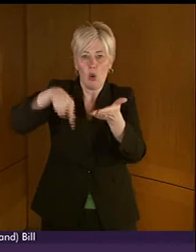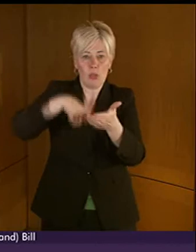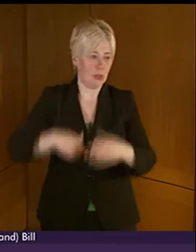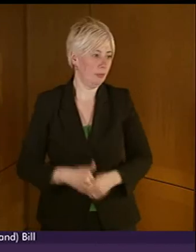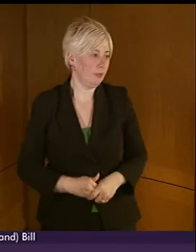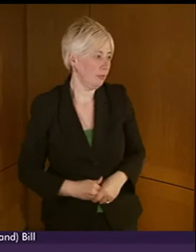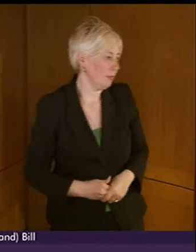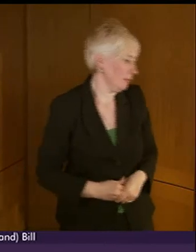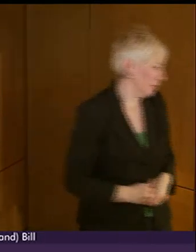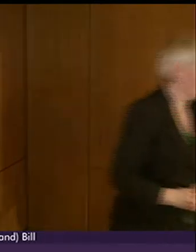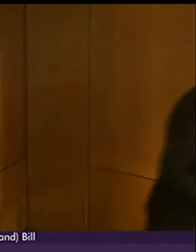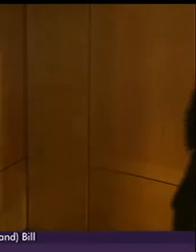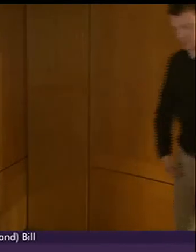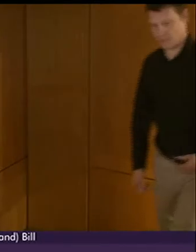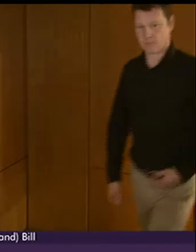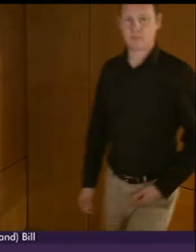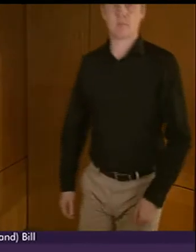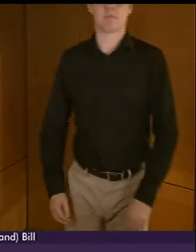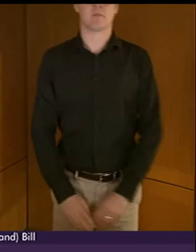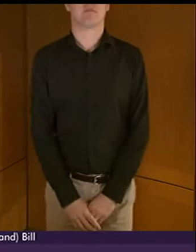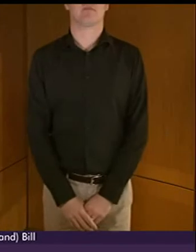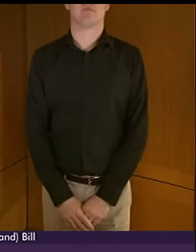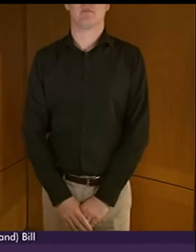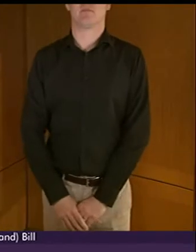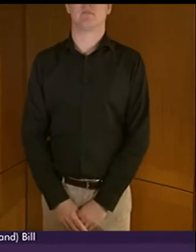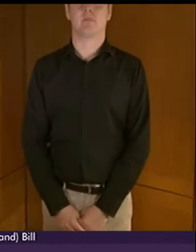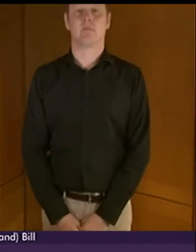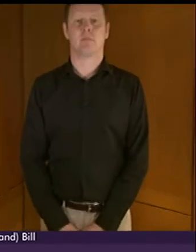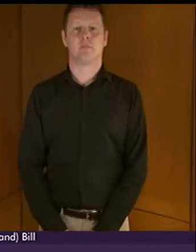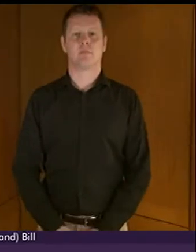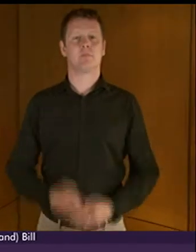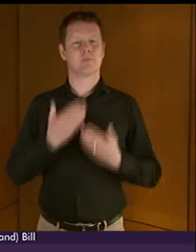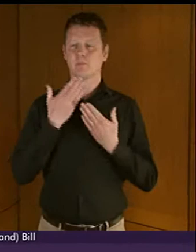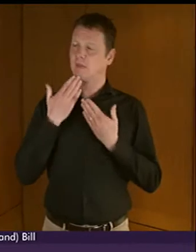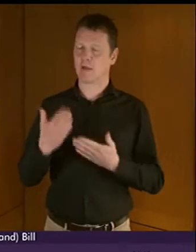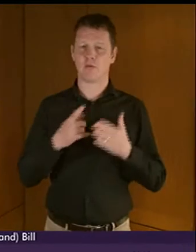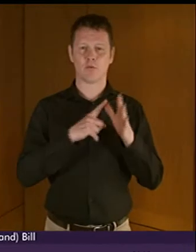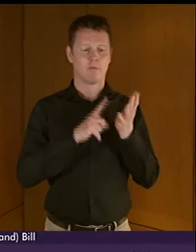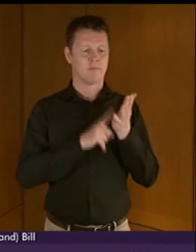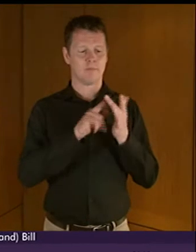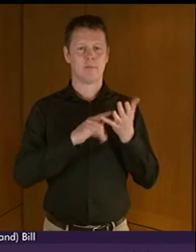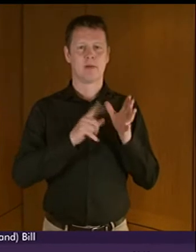Thank you very much and I will call on Dr Alistair Allen eight minutes or thereby please Dr Allen.